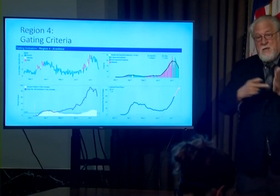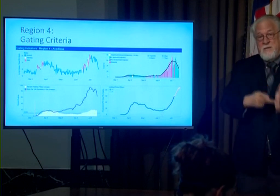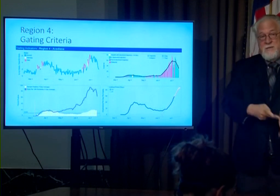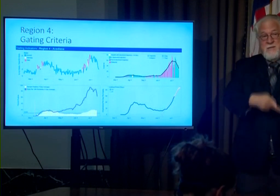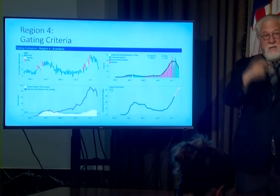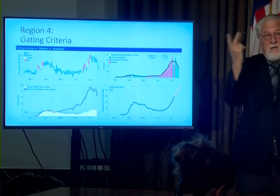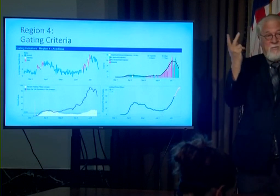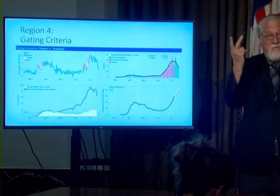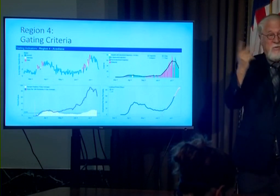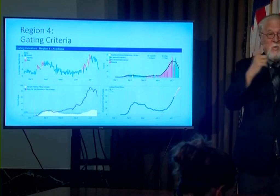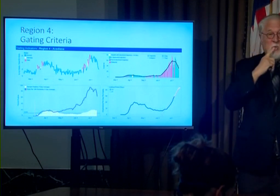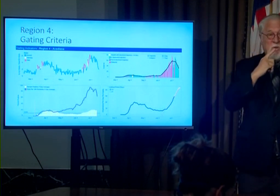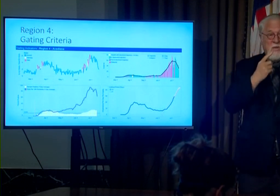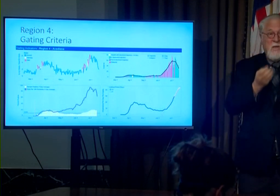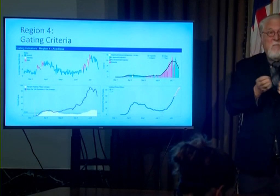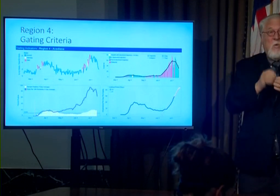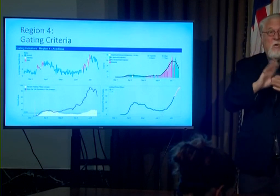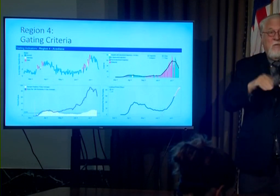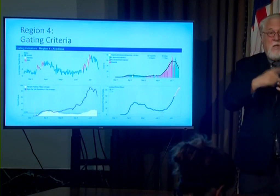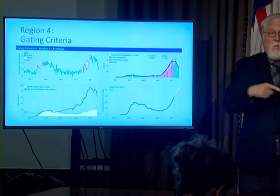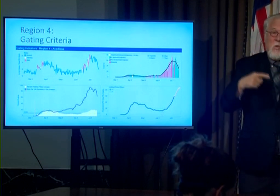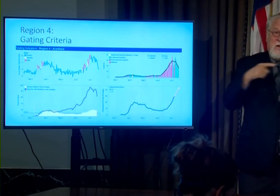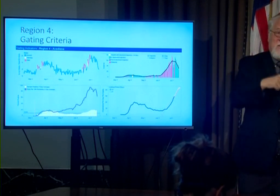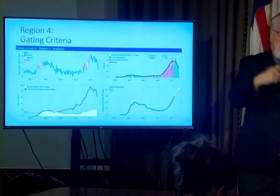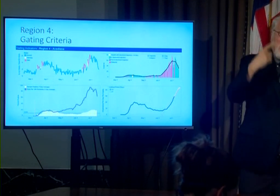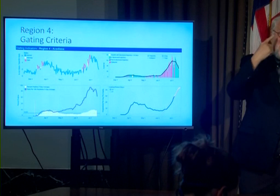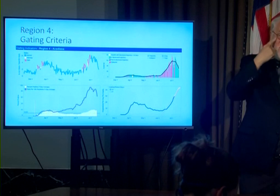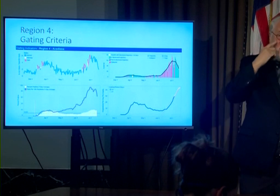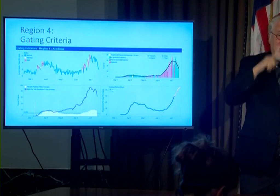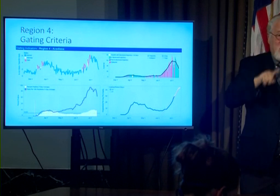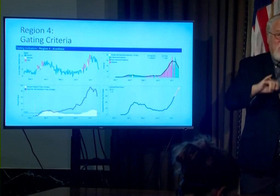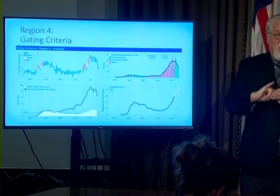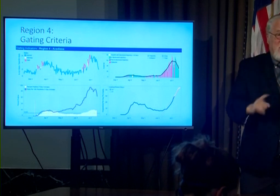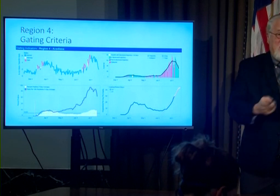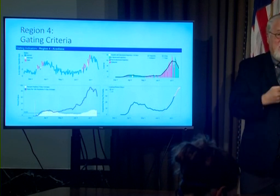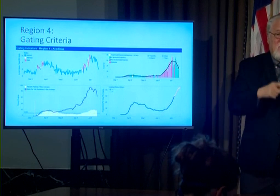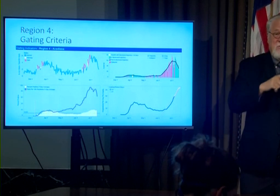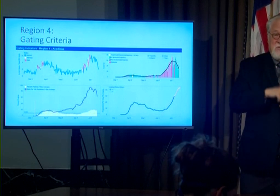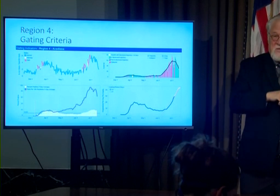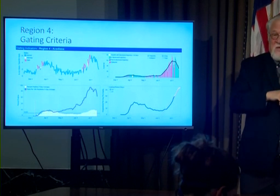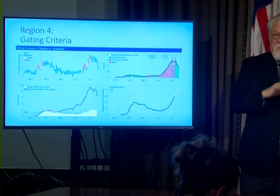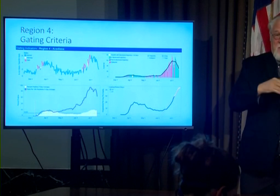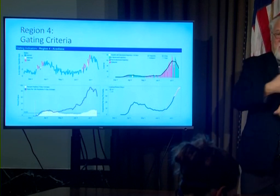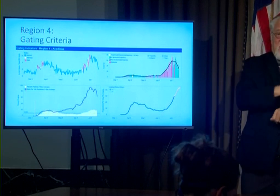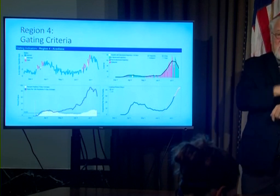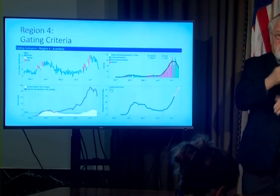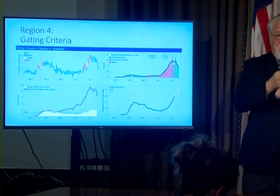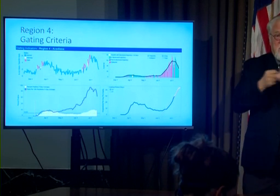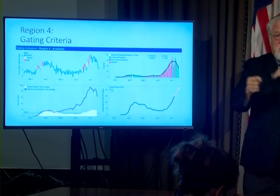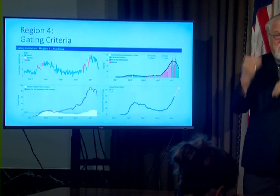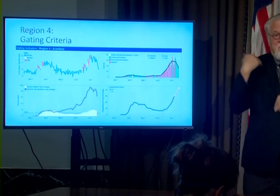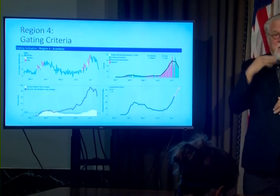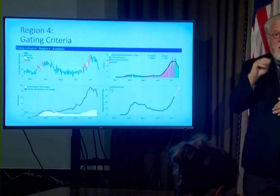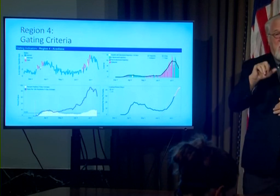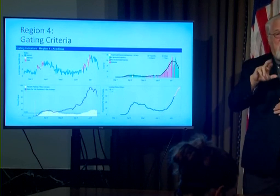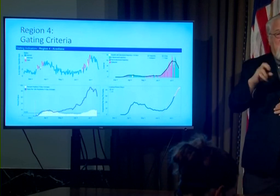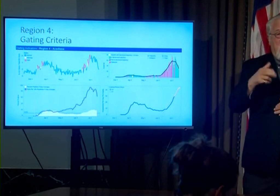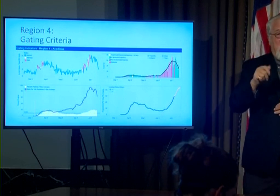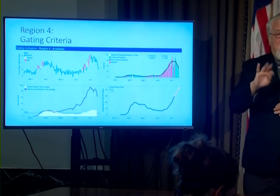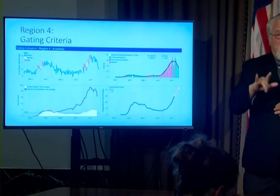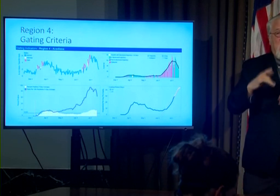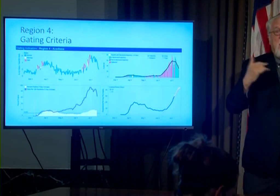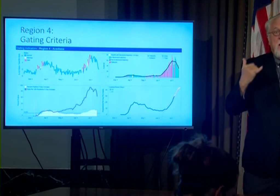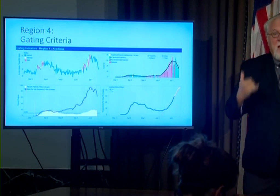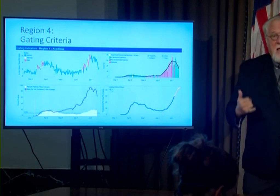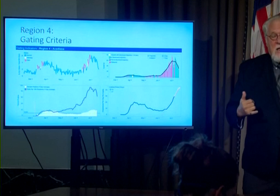it's really exceeding what they saw in that first wave of hospital admissions that we saw back in March and April and now